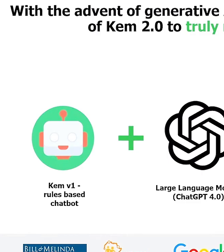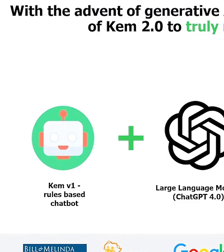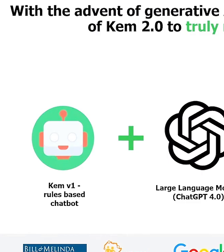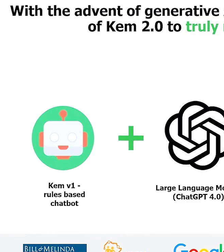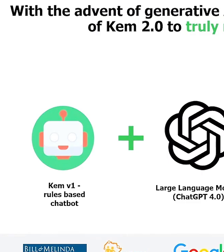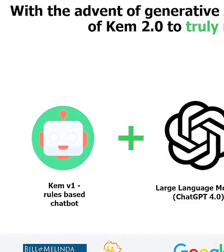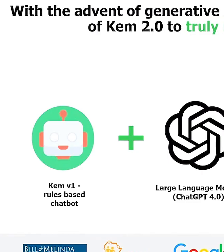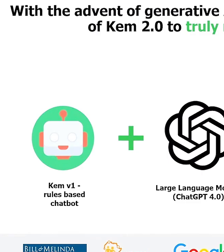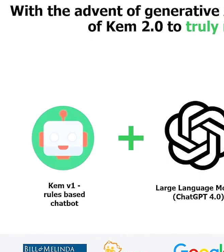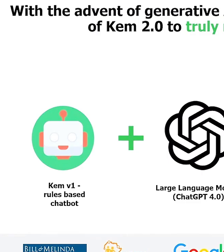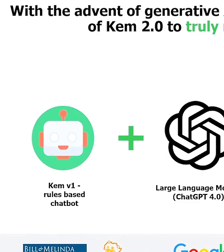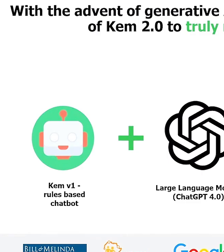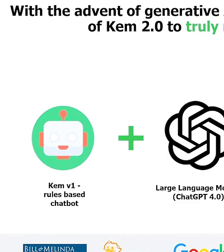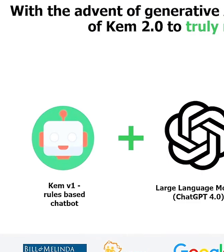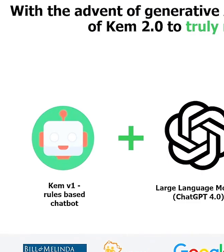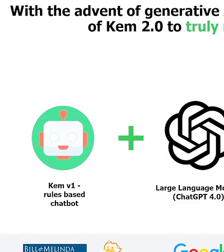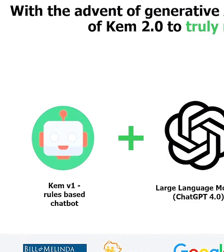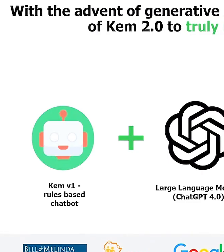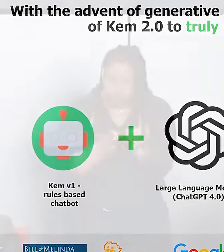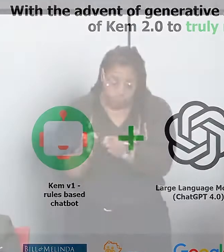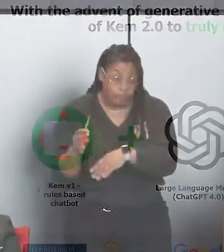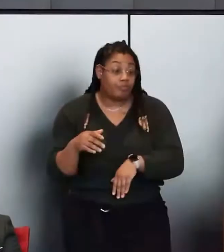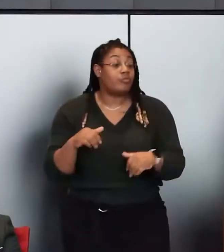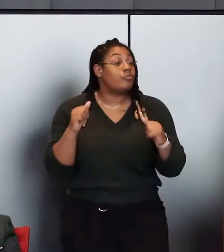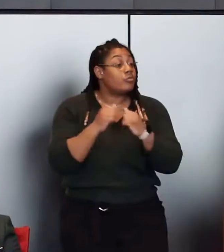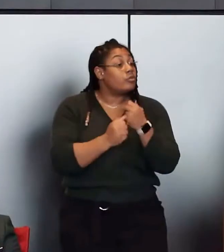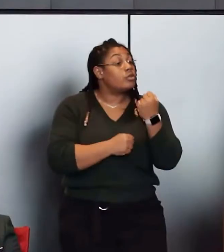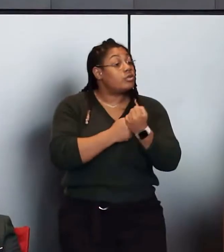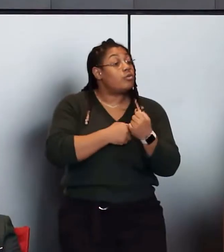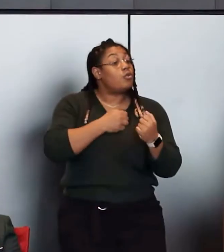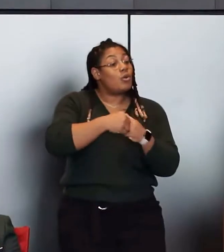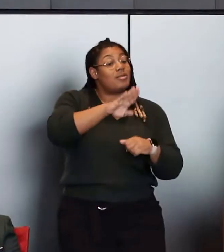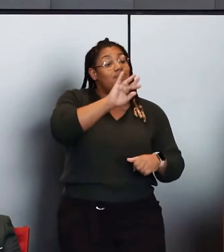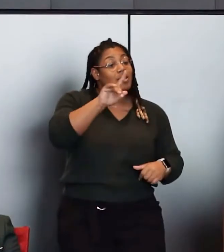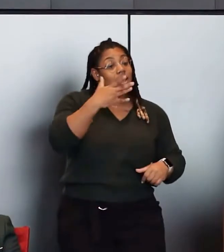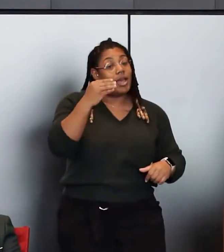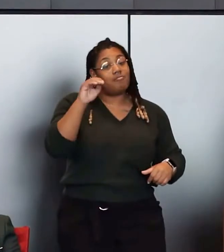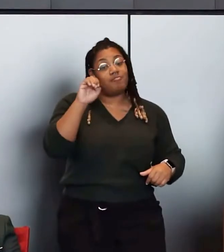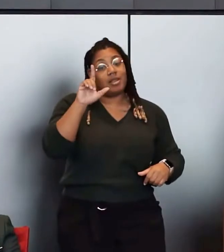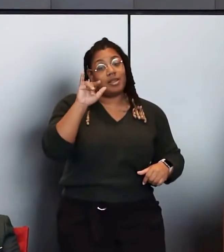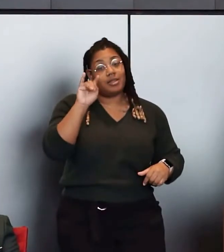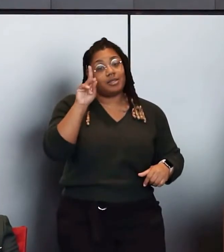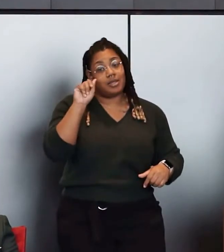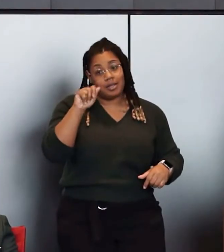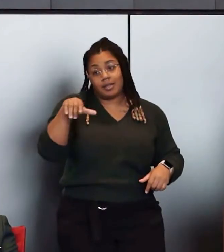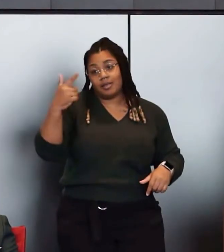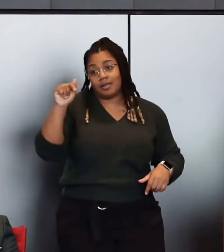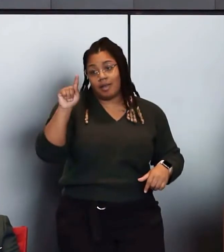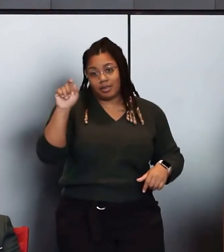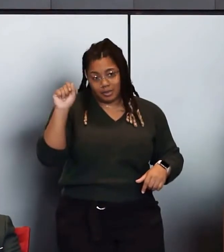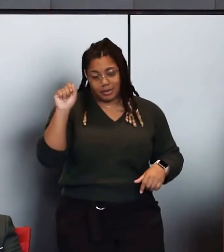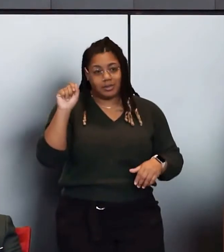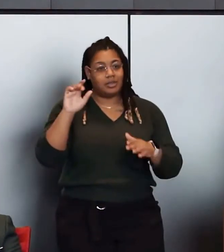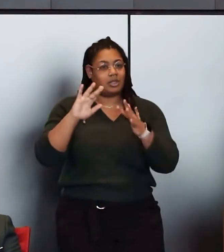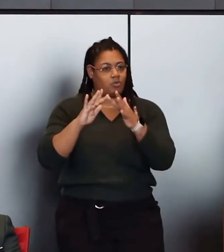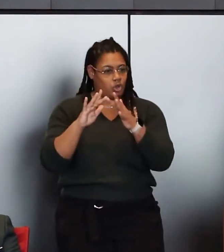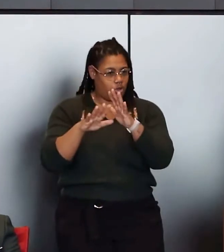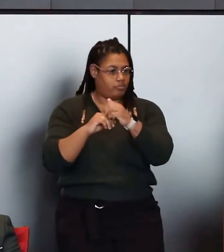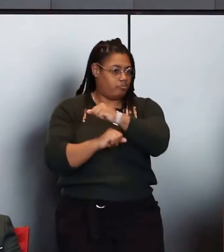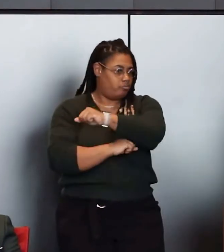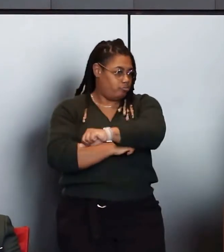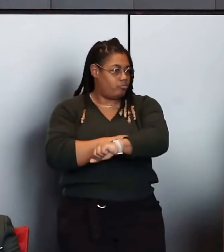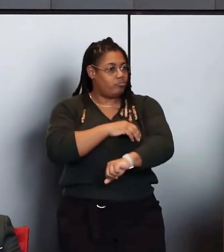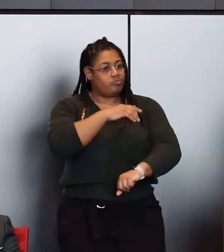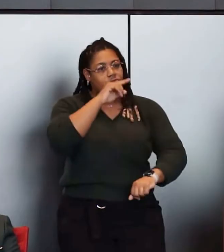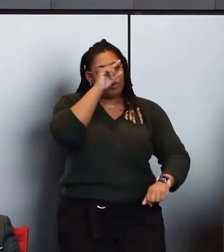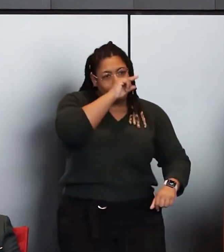most empathetic way. With support from the Bill and Melinda Gates Foundation, HASH, which is a network out of Uganda, as well as Google,